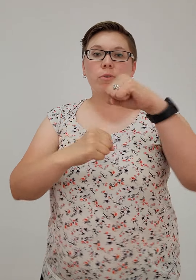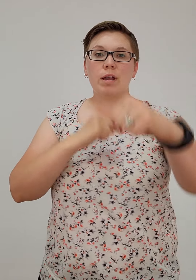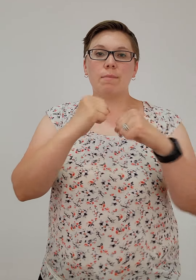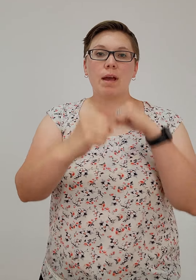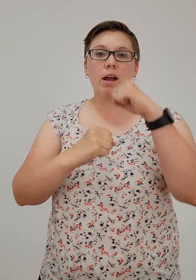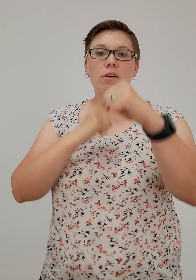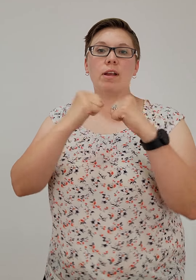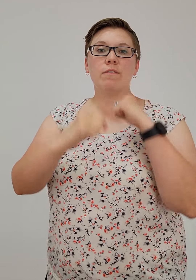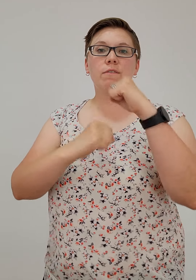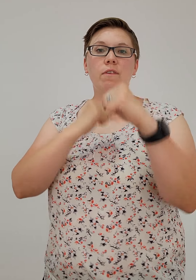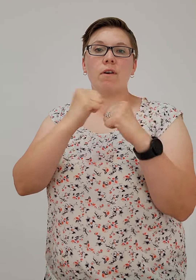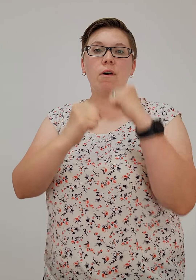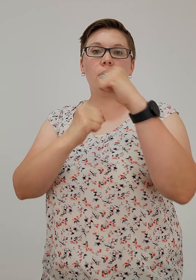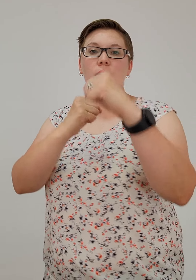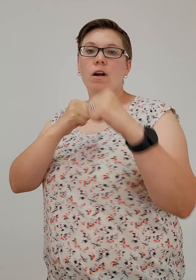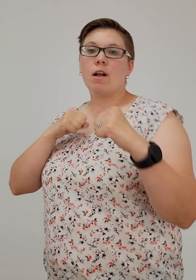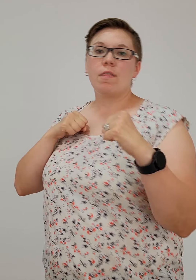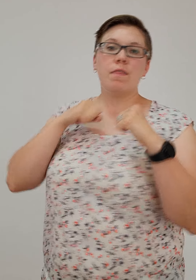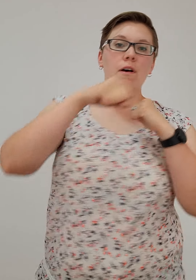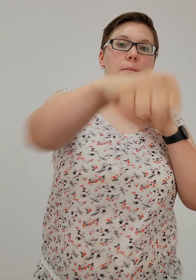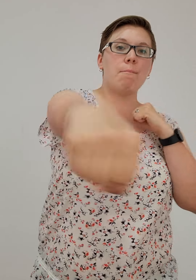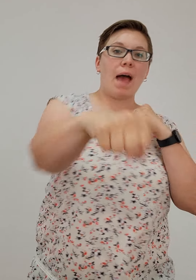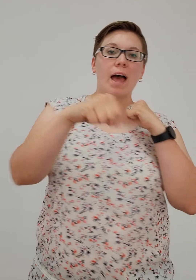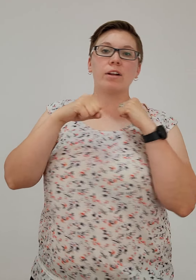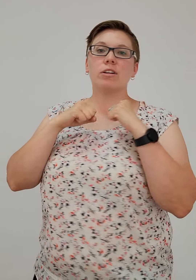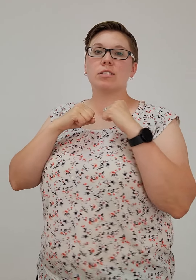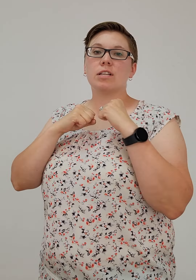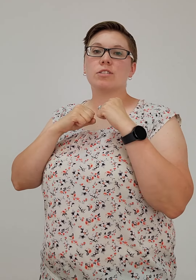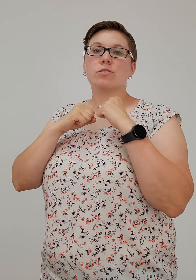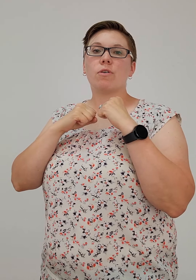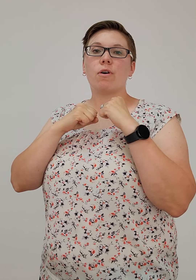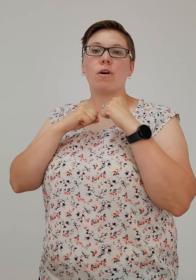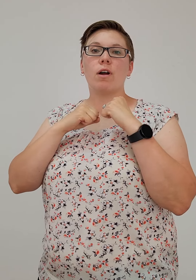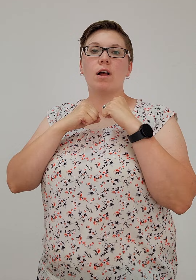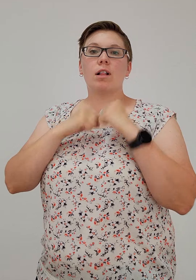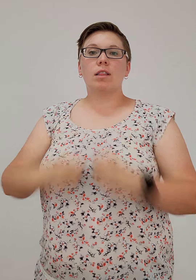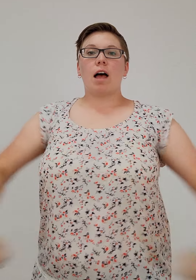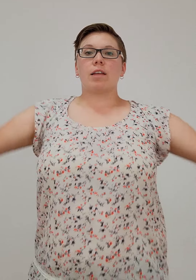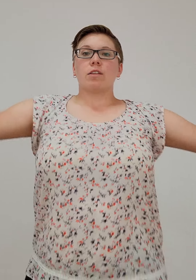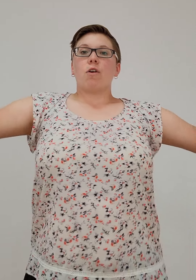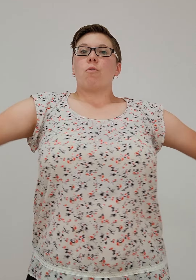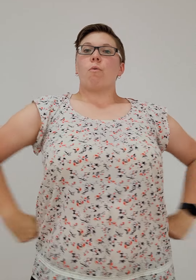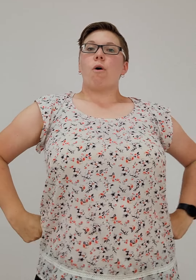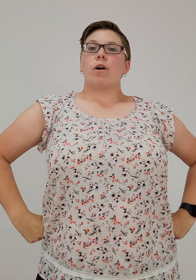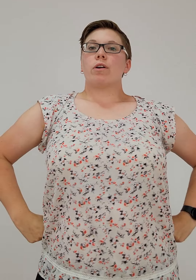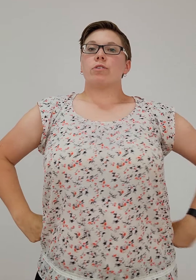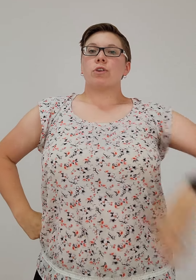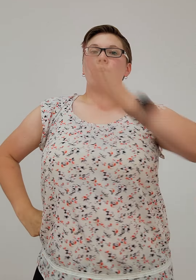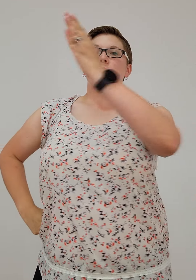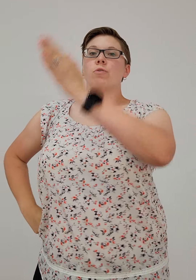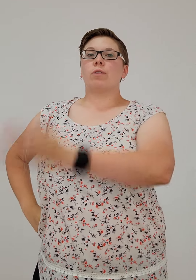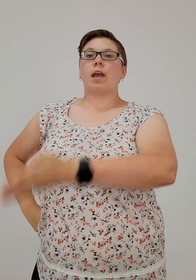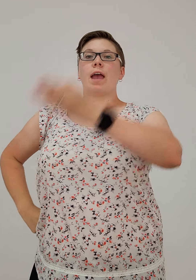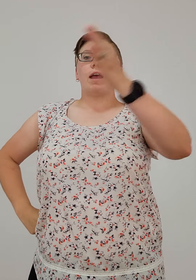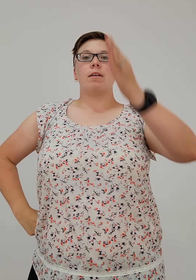Preparing for the battles in store, like the warriors who came